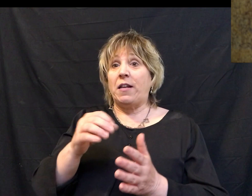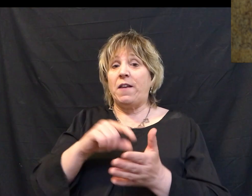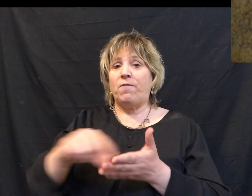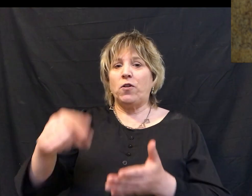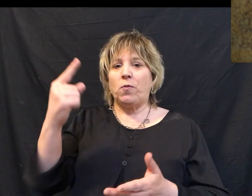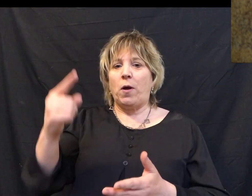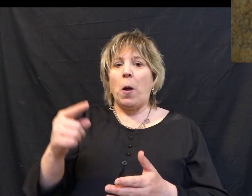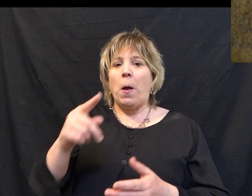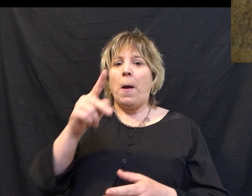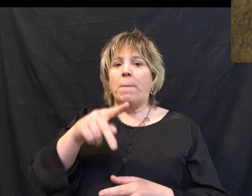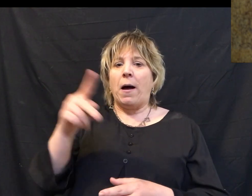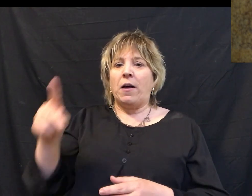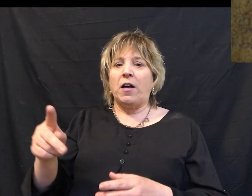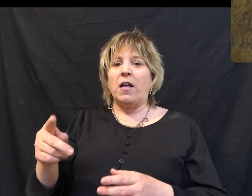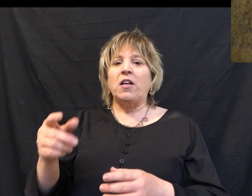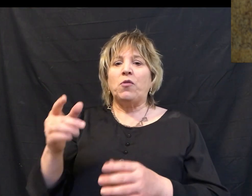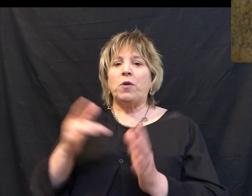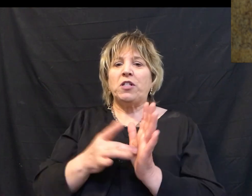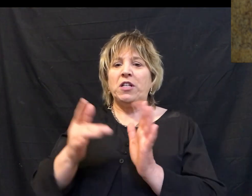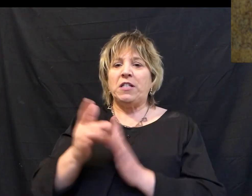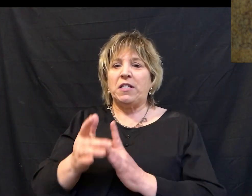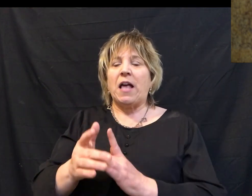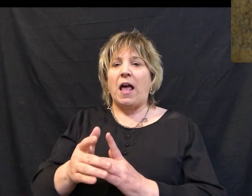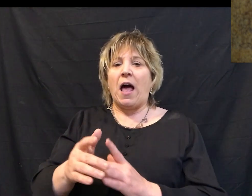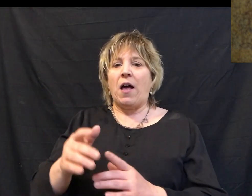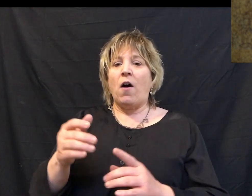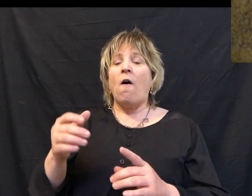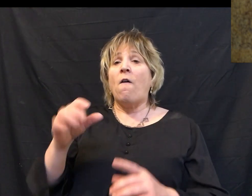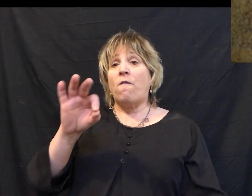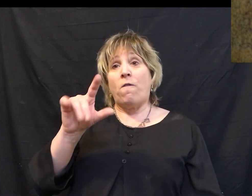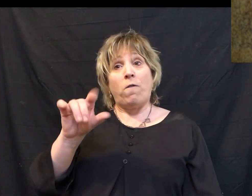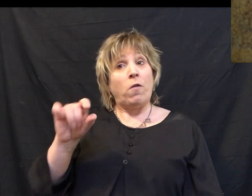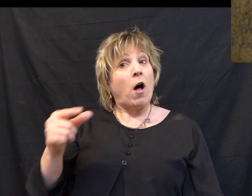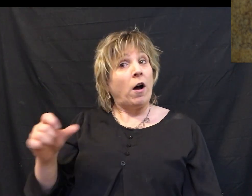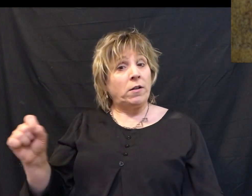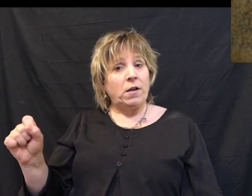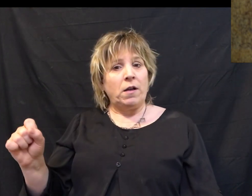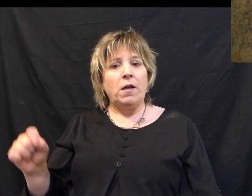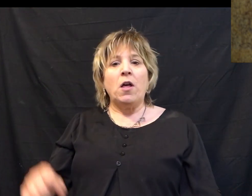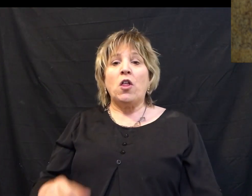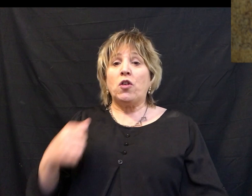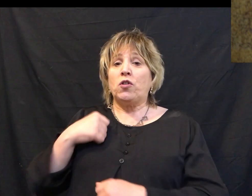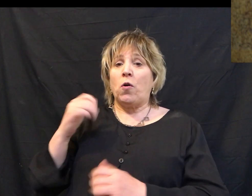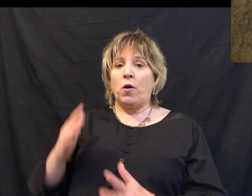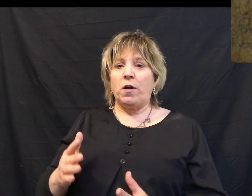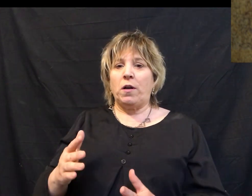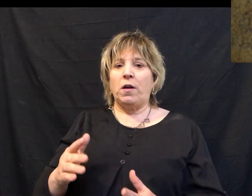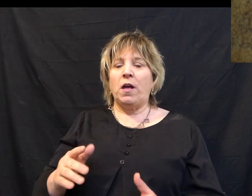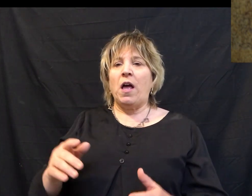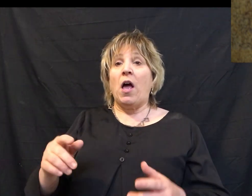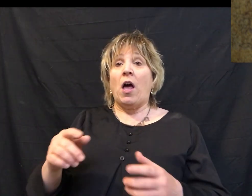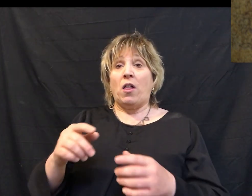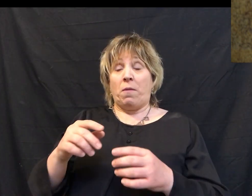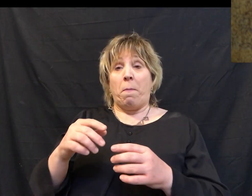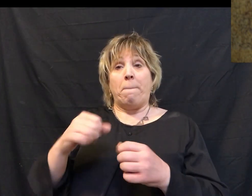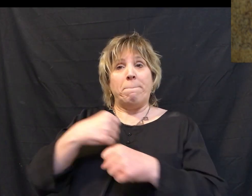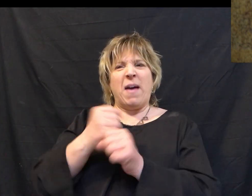verse 1. Then Pilate took Jesus and had him flogged which we just looked at. The soldiers also twisted